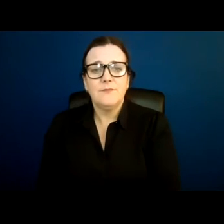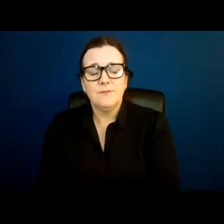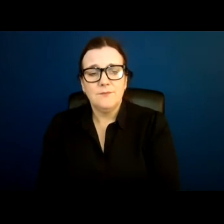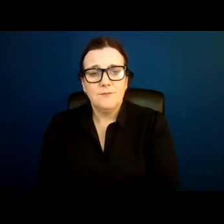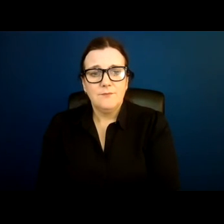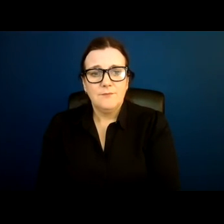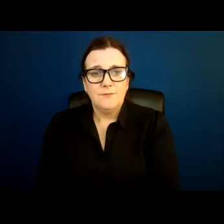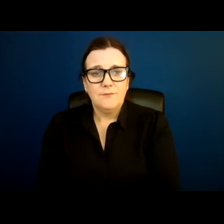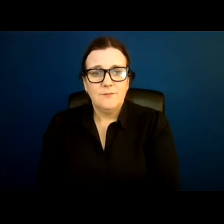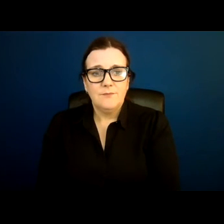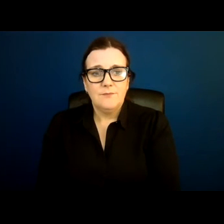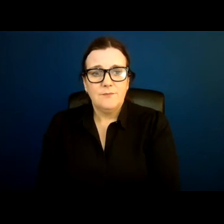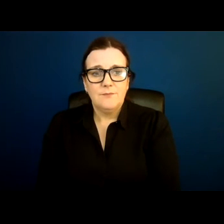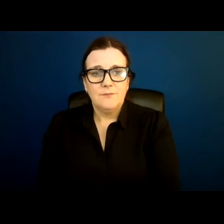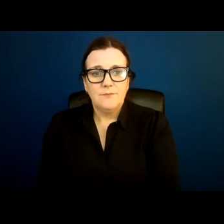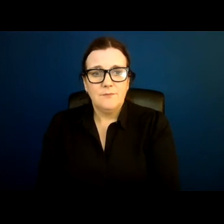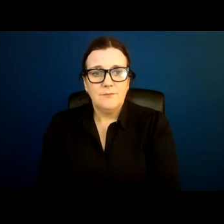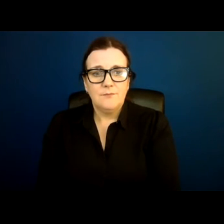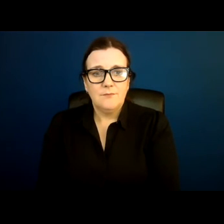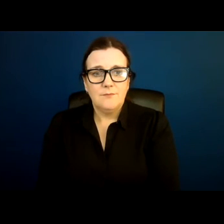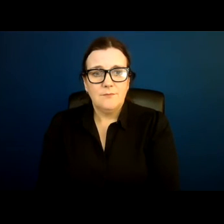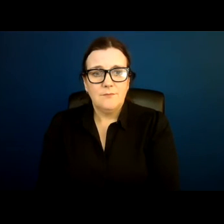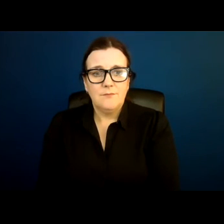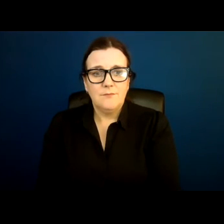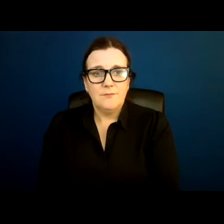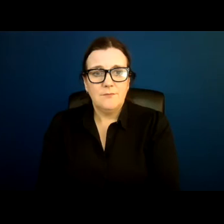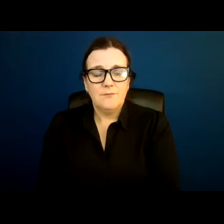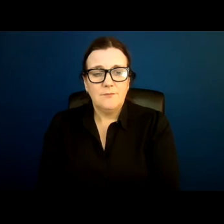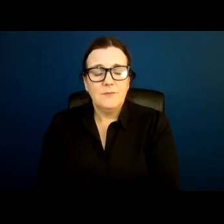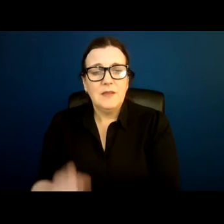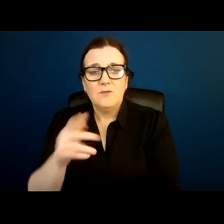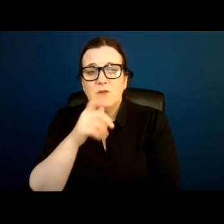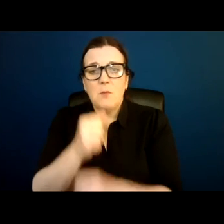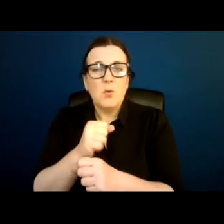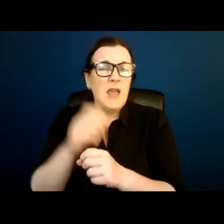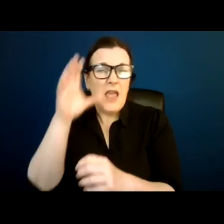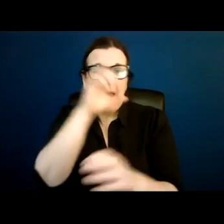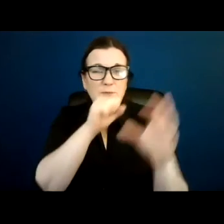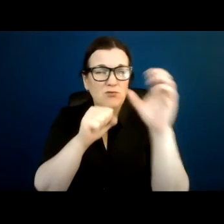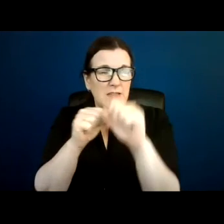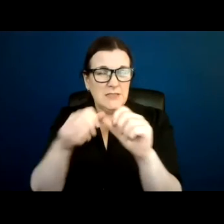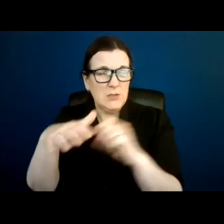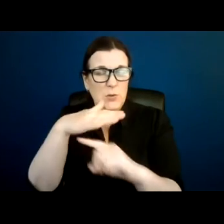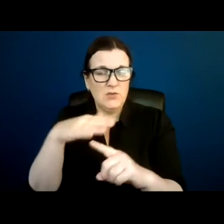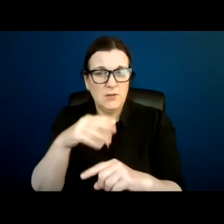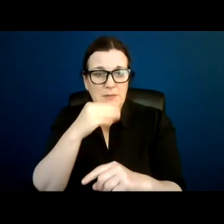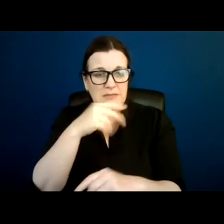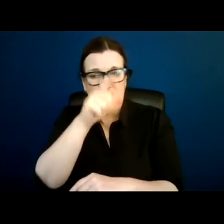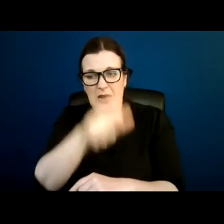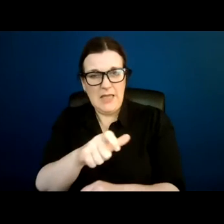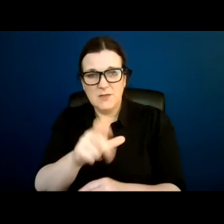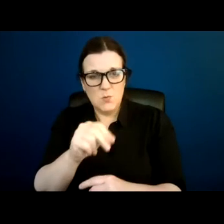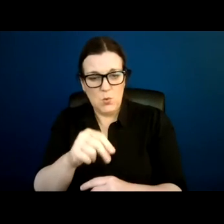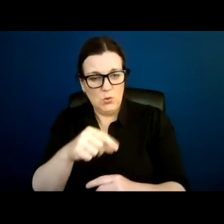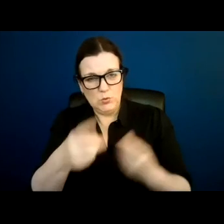you don't just, it's not just an abstract situation where the clients say, do this, do that, because it's a dialogue